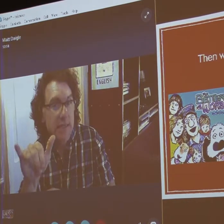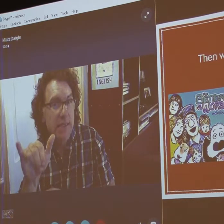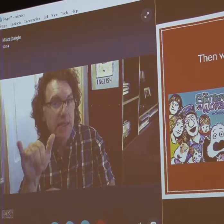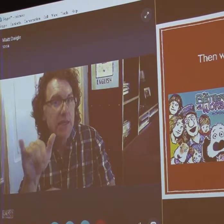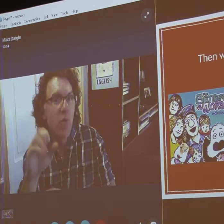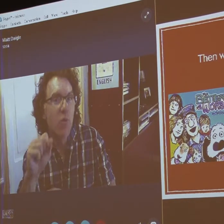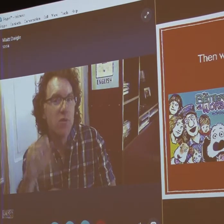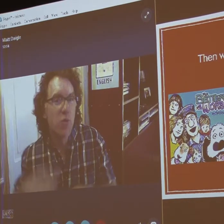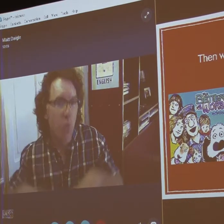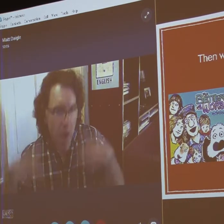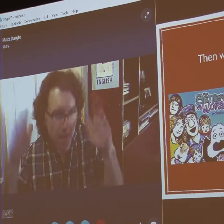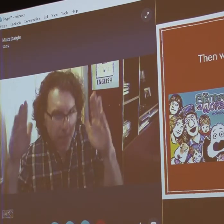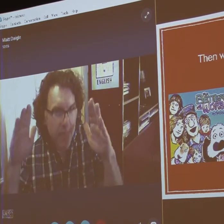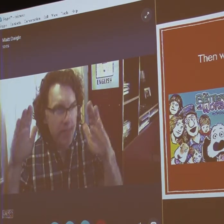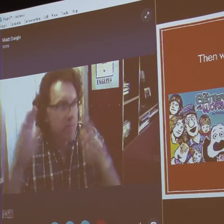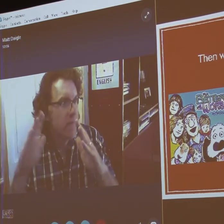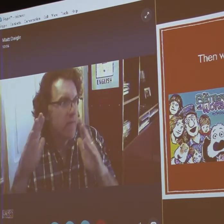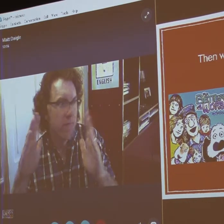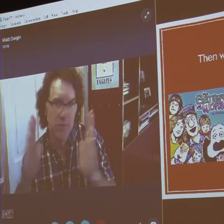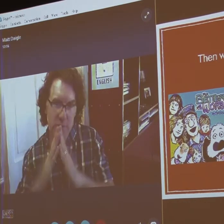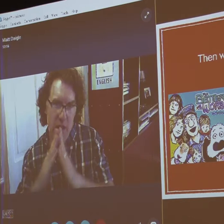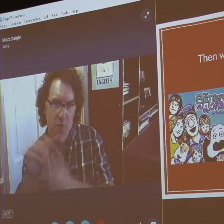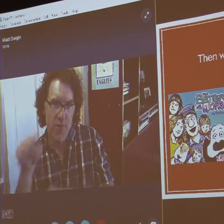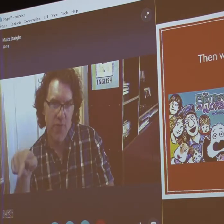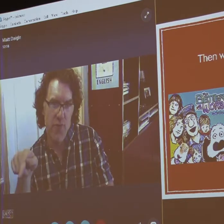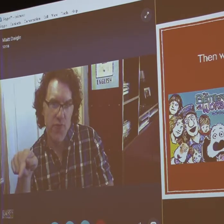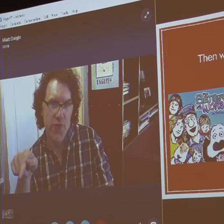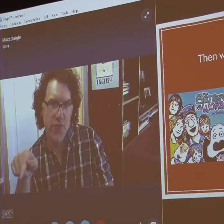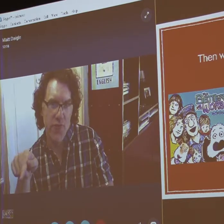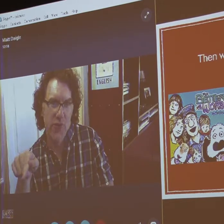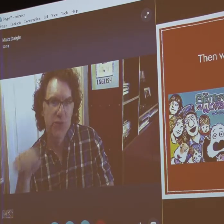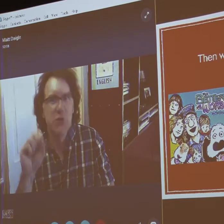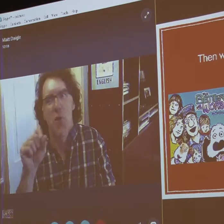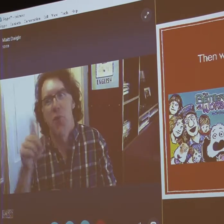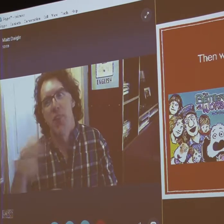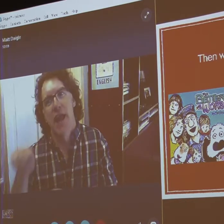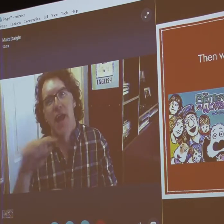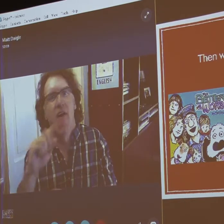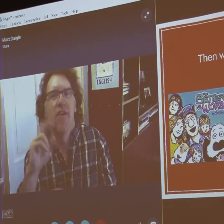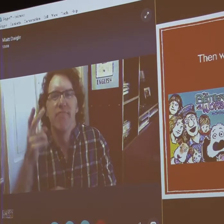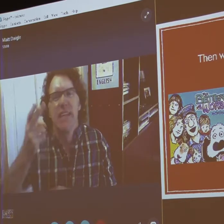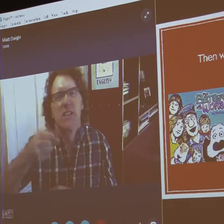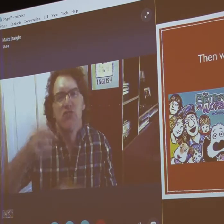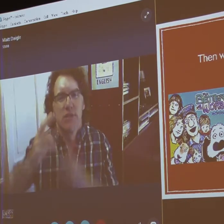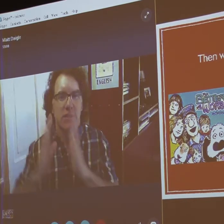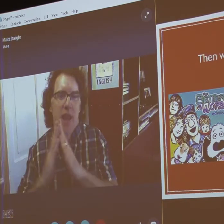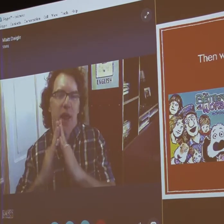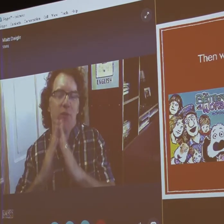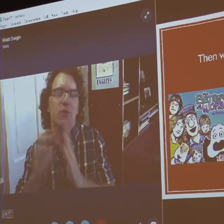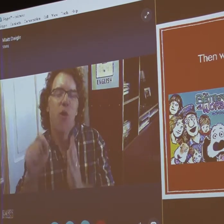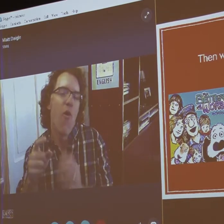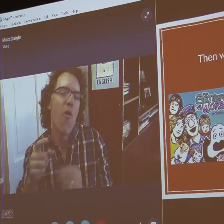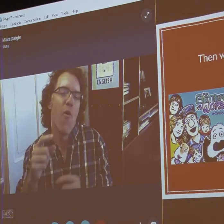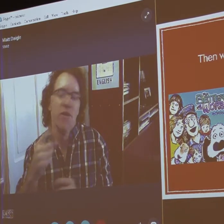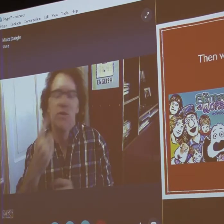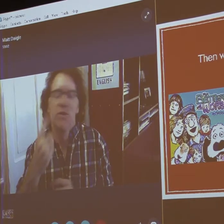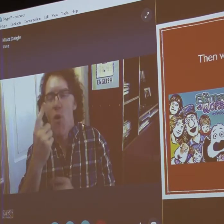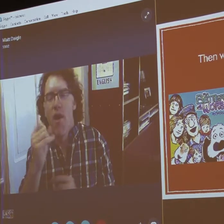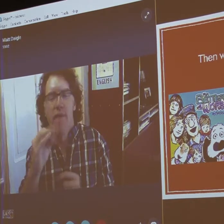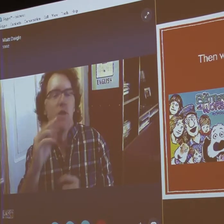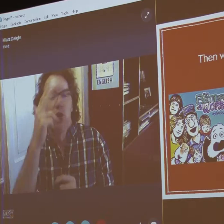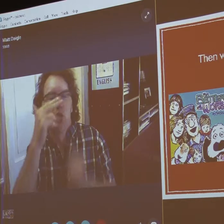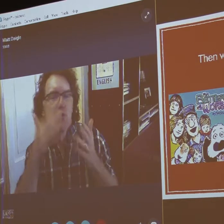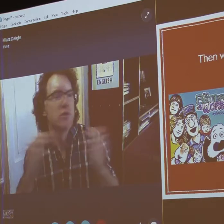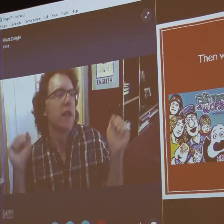grew up. I don't know if he was born there, but he grew up there. So there's a lot